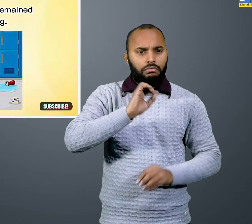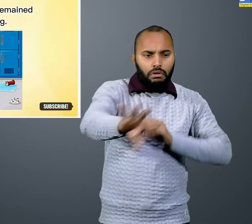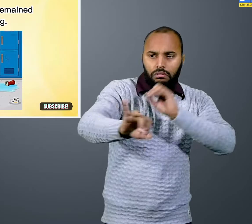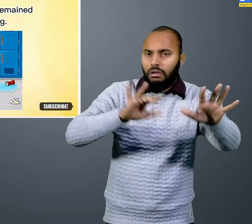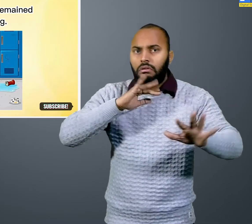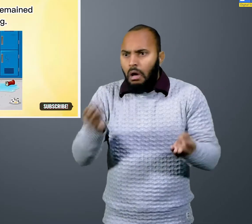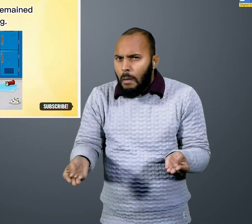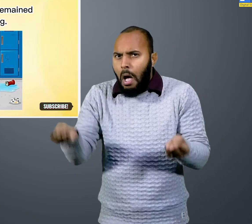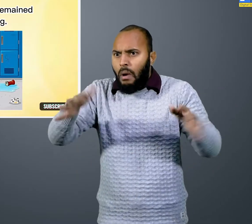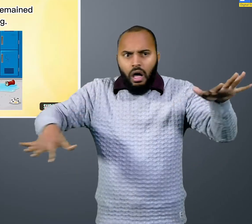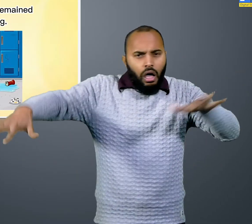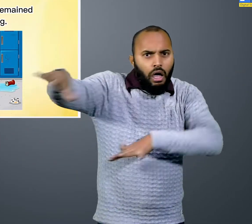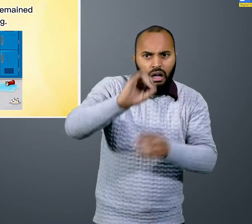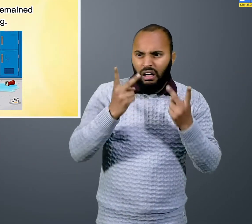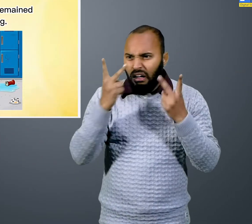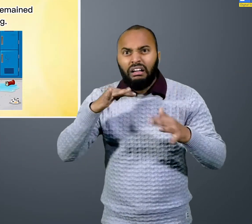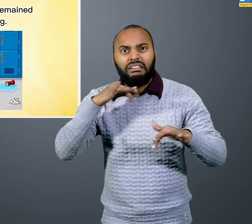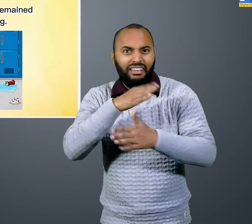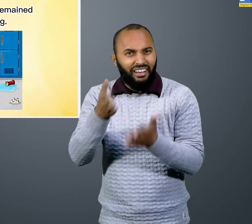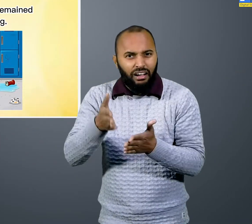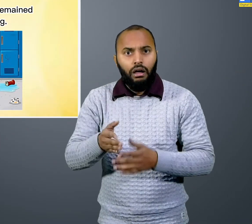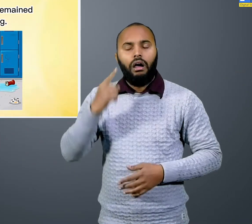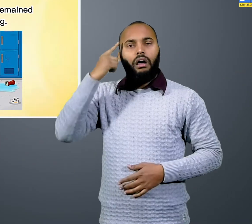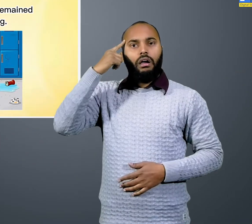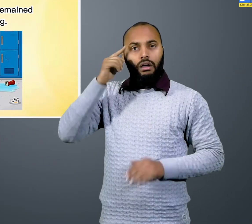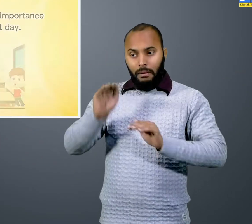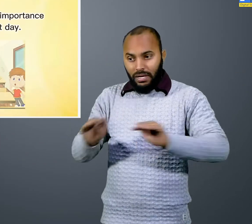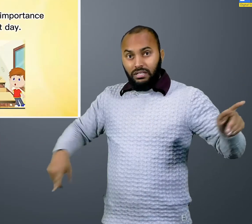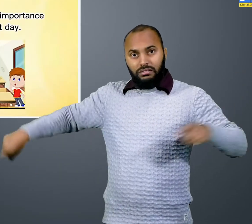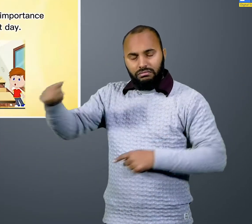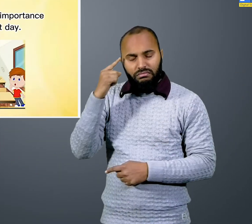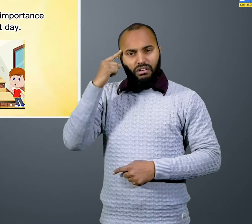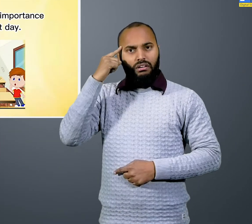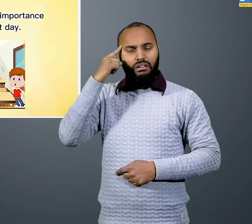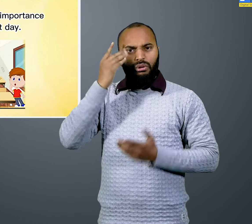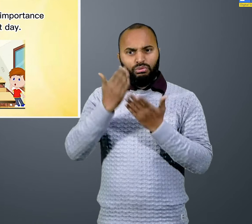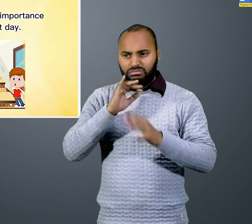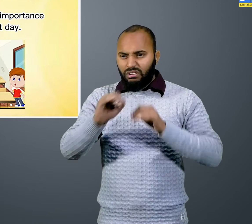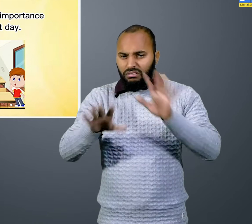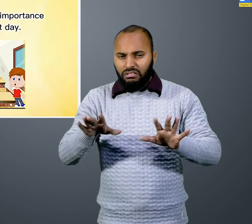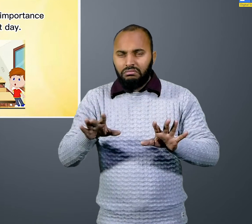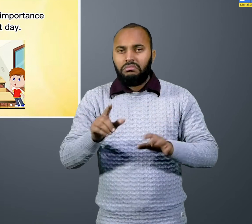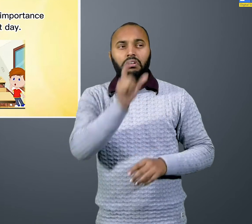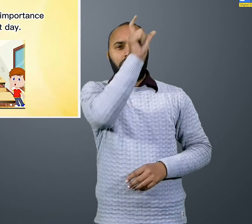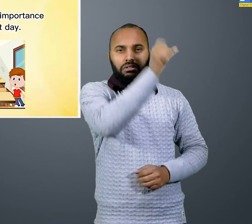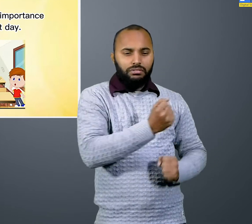day, the school remained dirty all day long. The children realized the importance